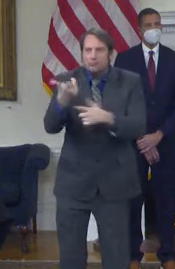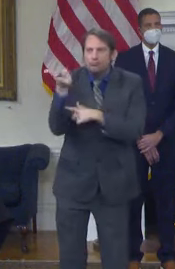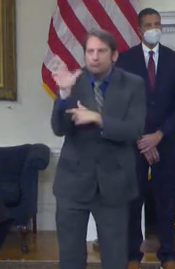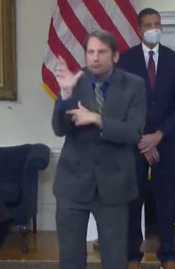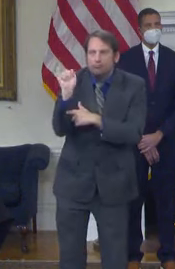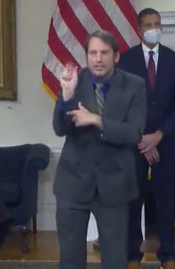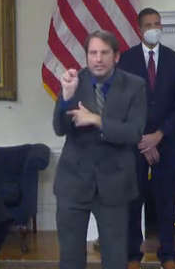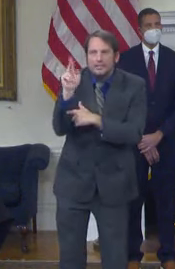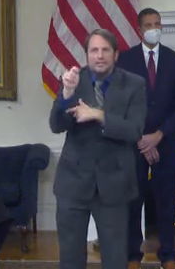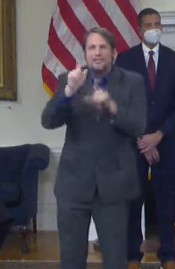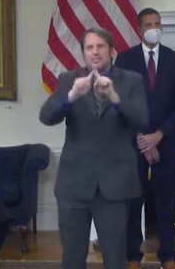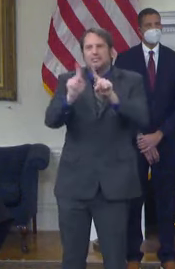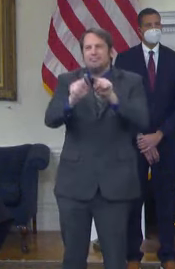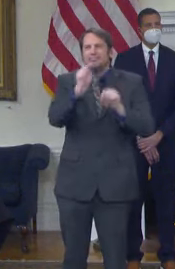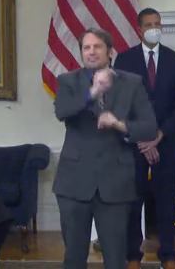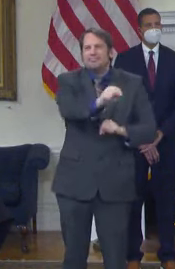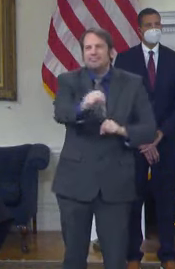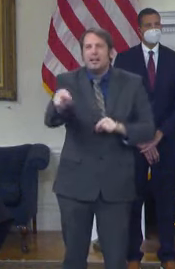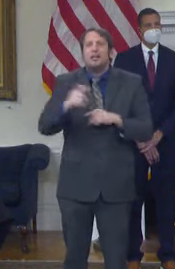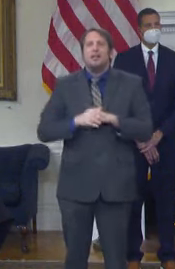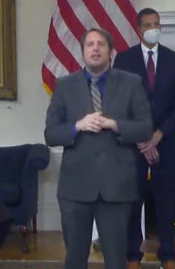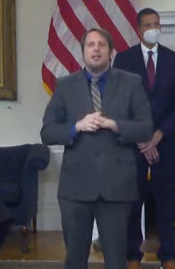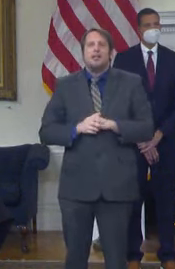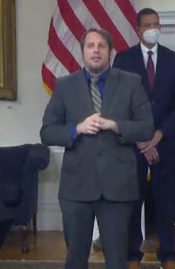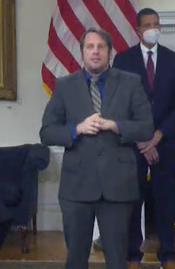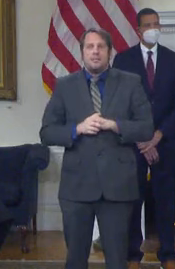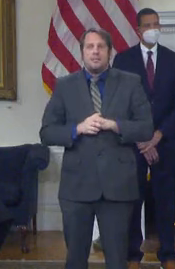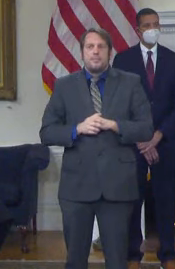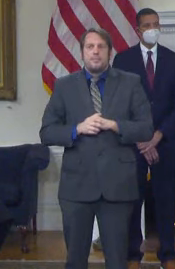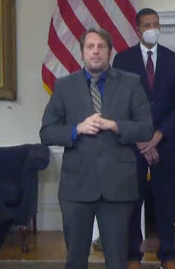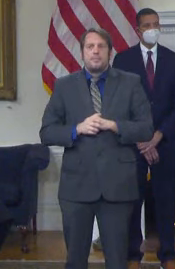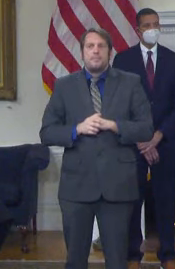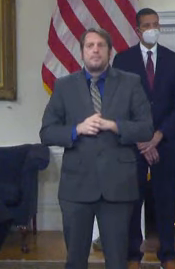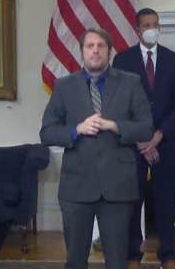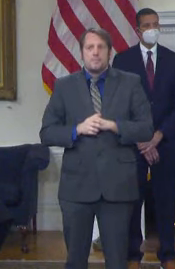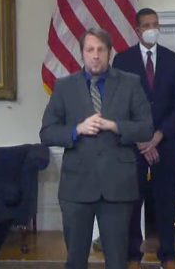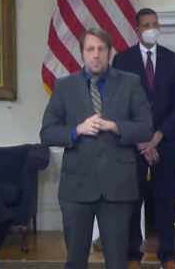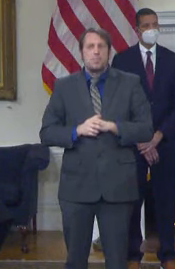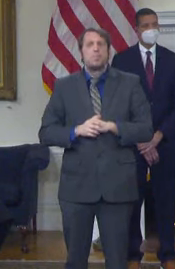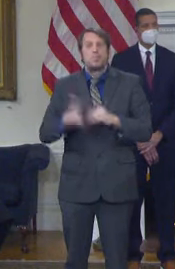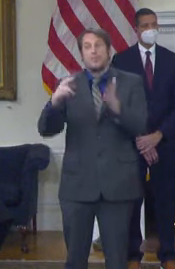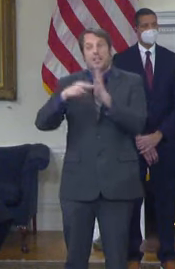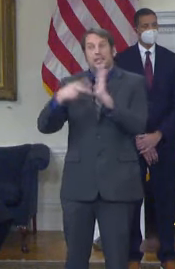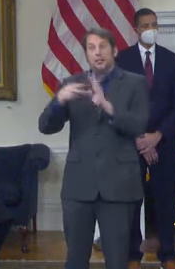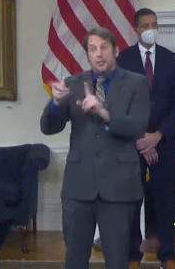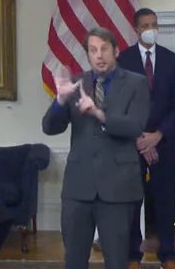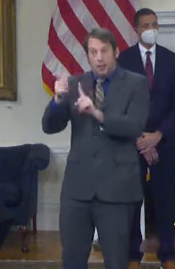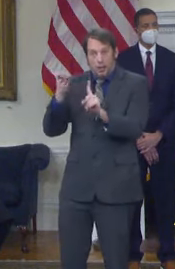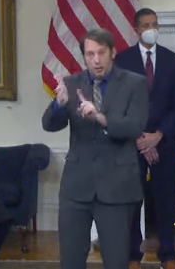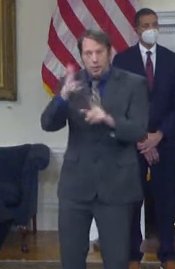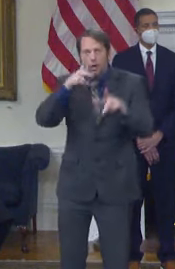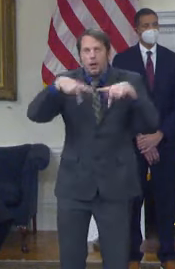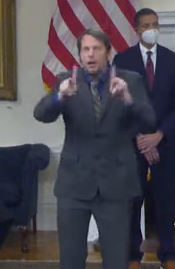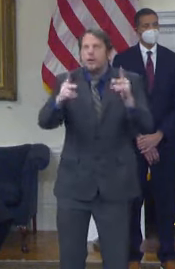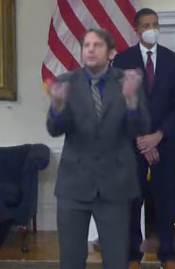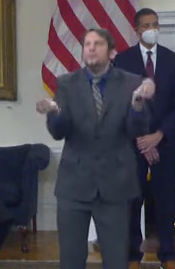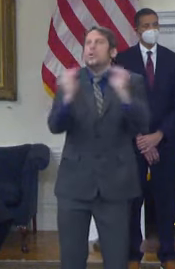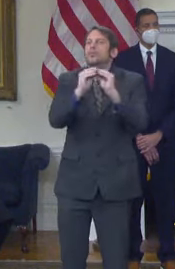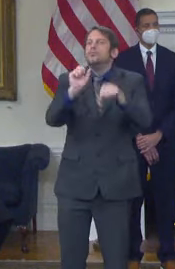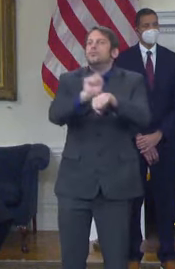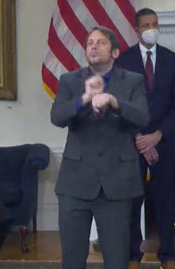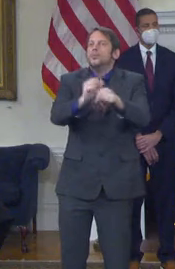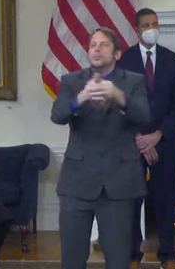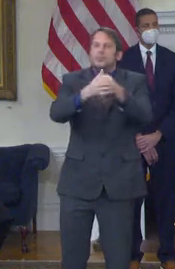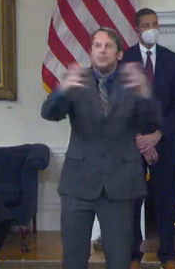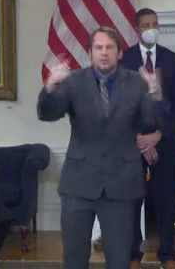will allow us to drive even more jobs and investments to our small towns and main streets for years to come.